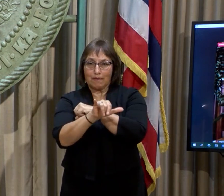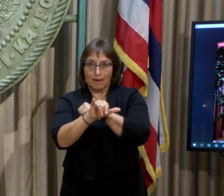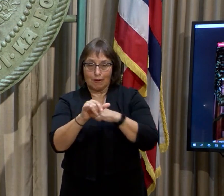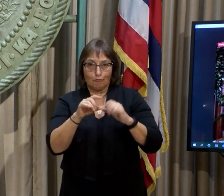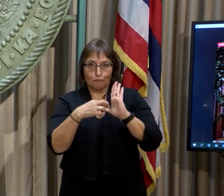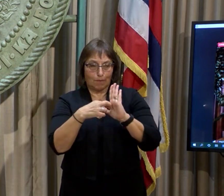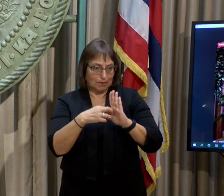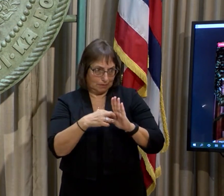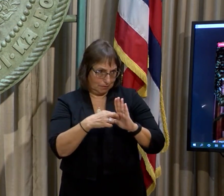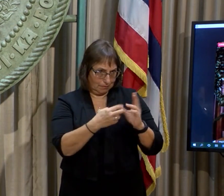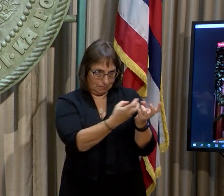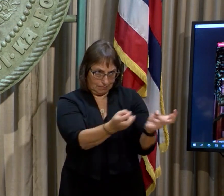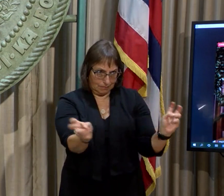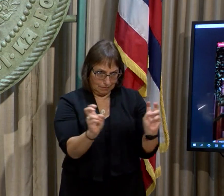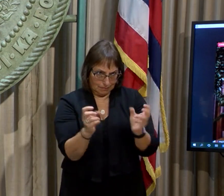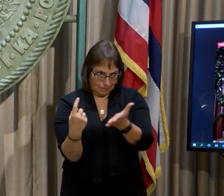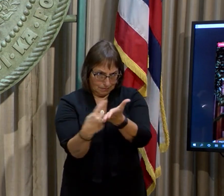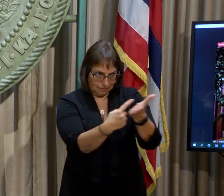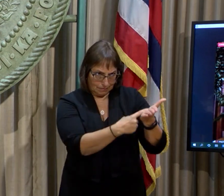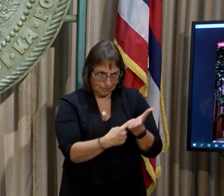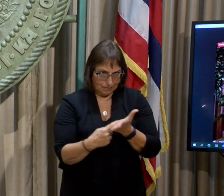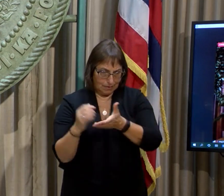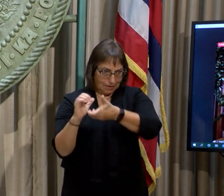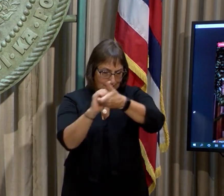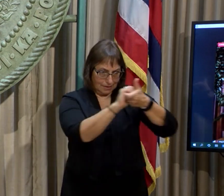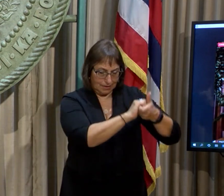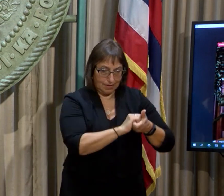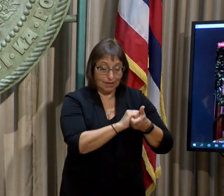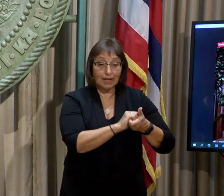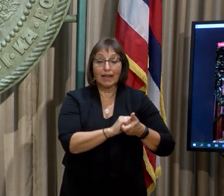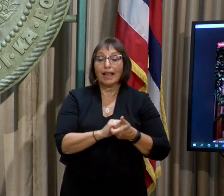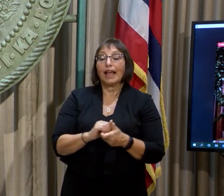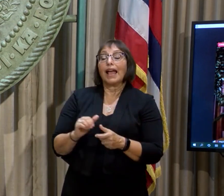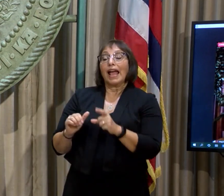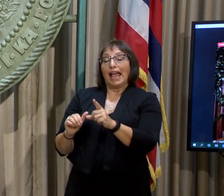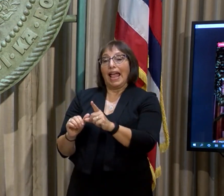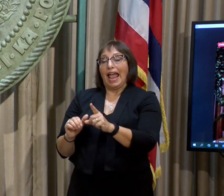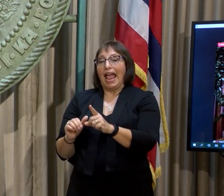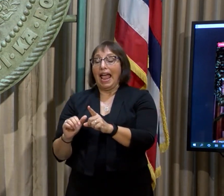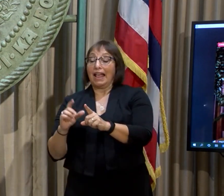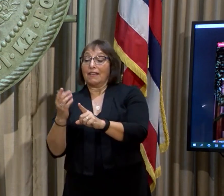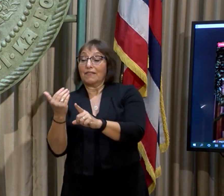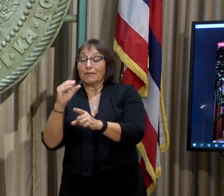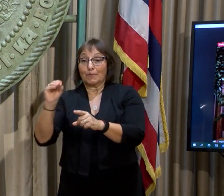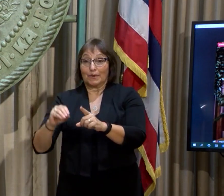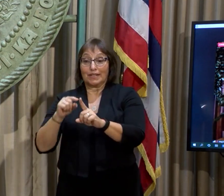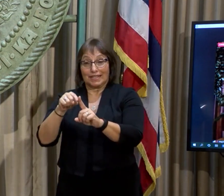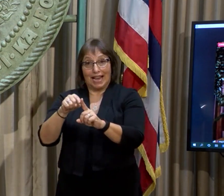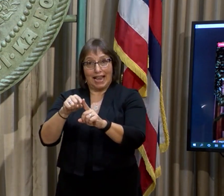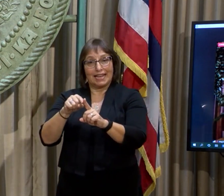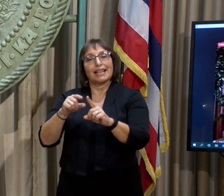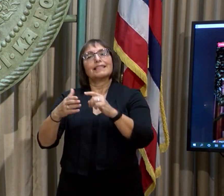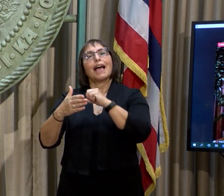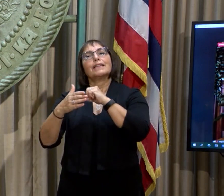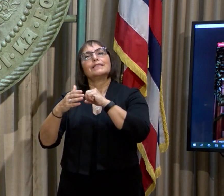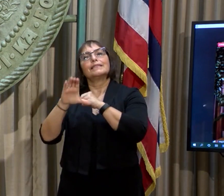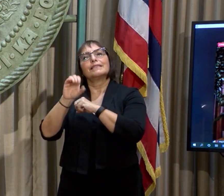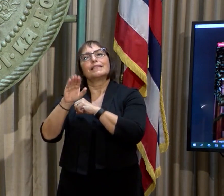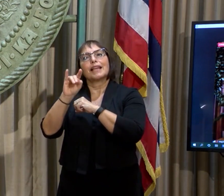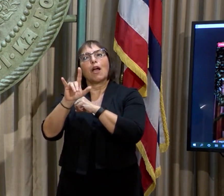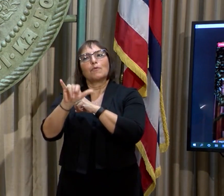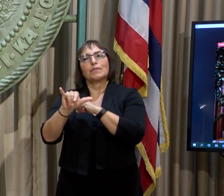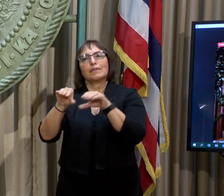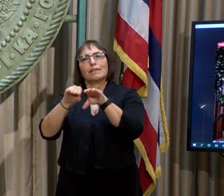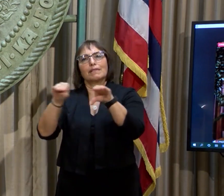year, at least 15% of the total will be spent at the county level, and each county will determine how